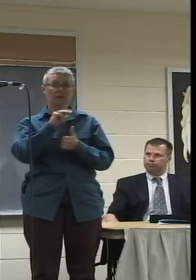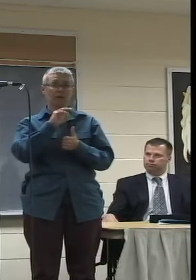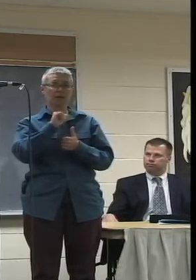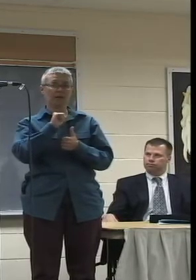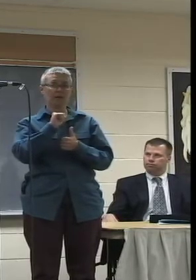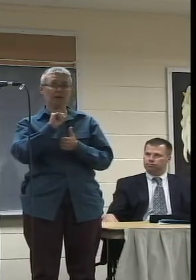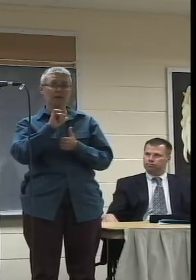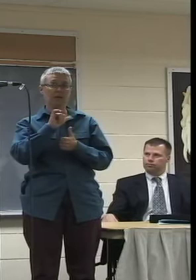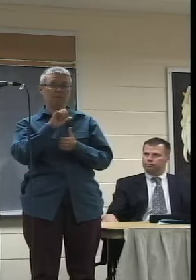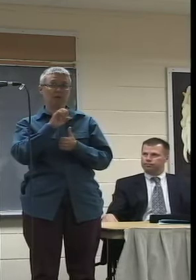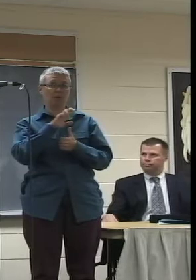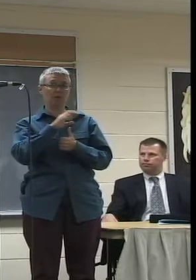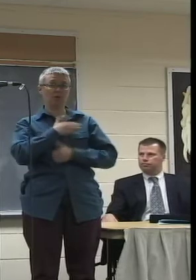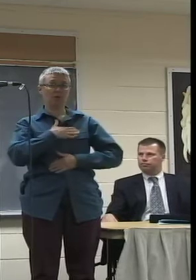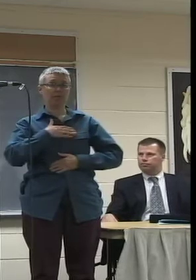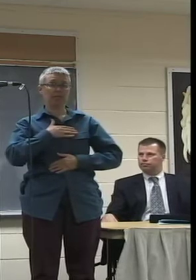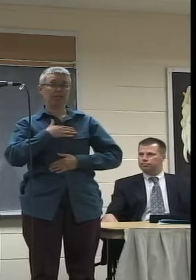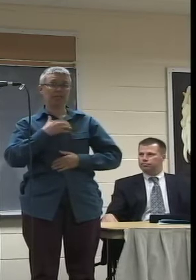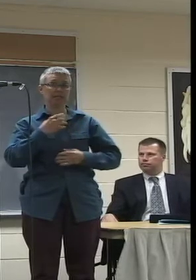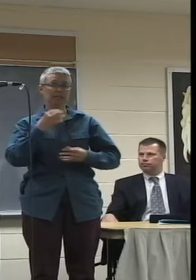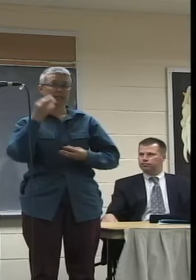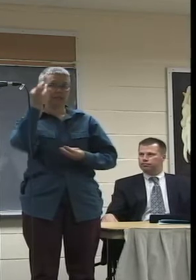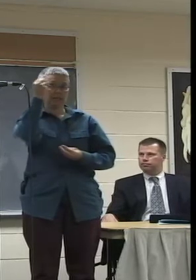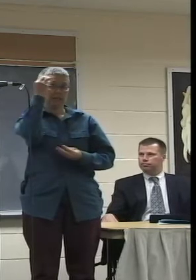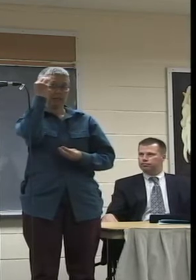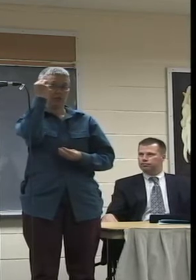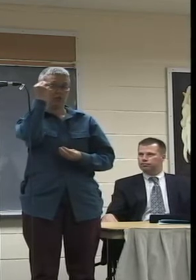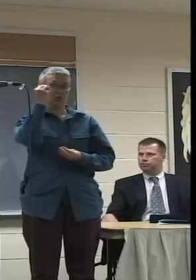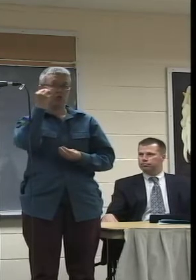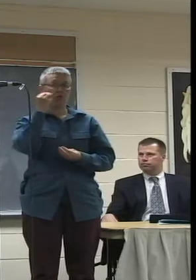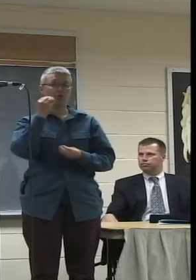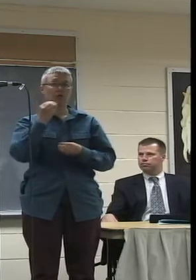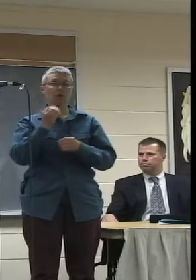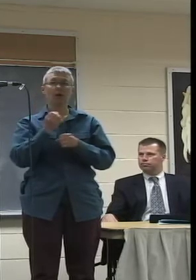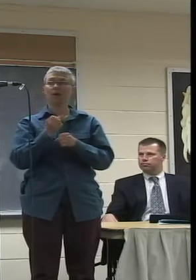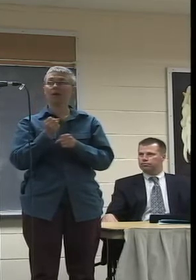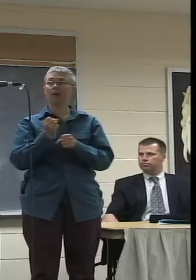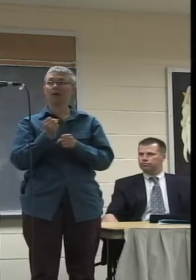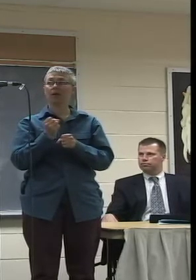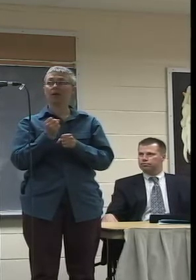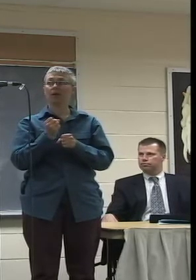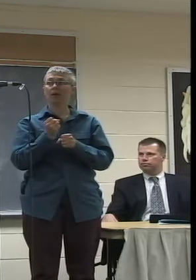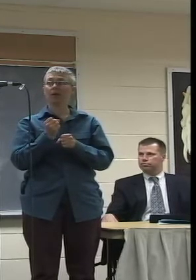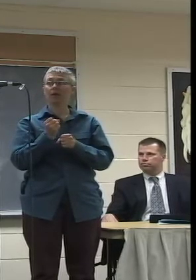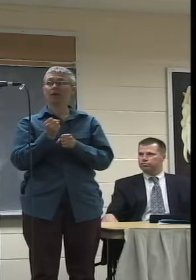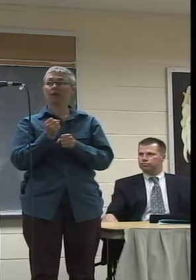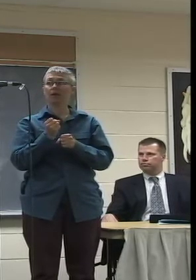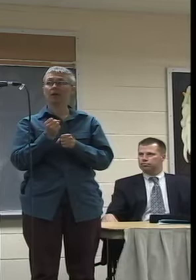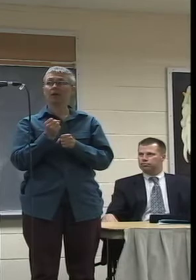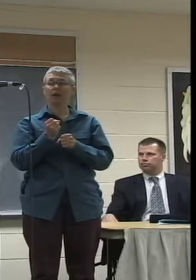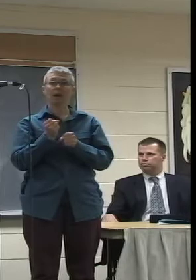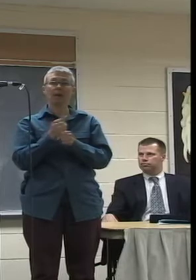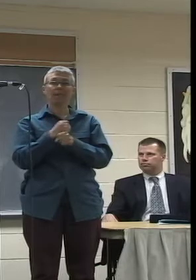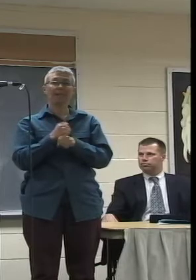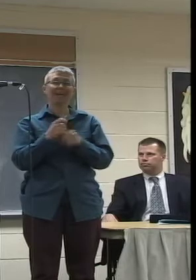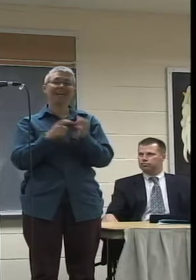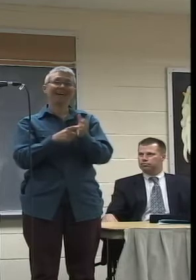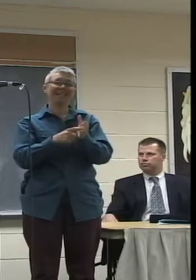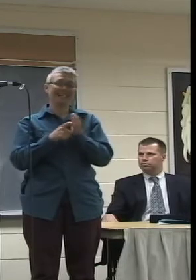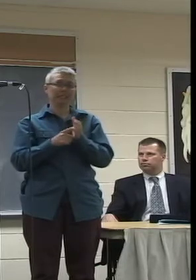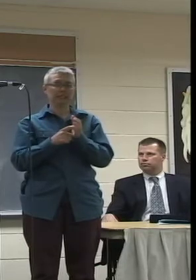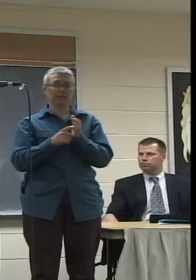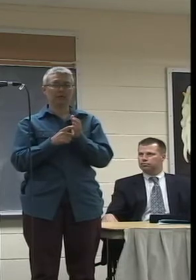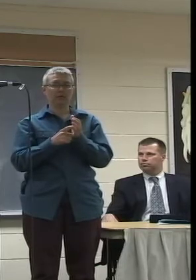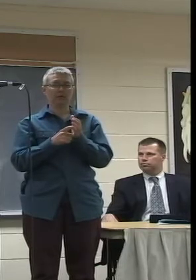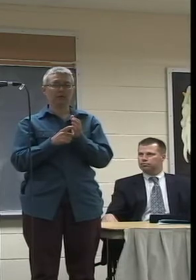asking him to consider making as part of the necessary requirements for the next contract